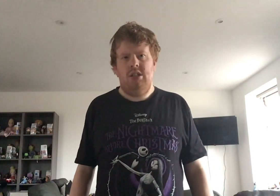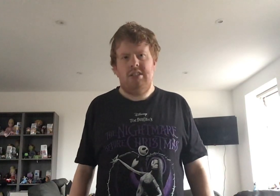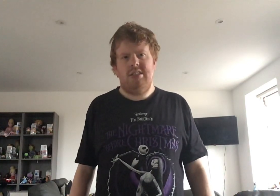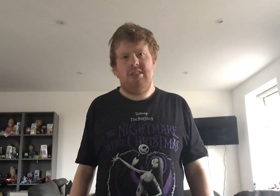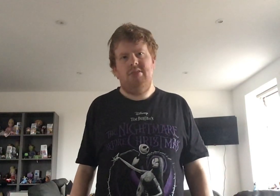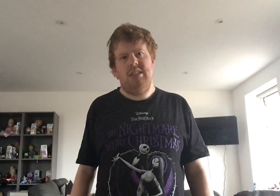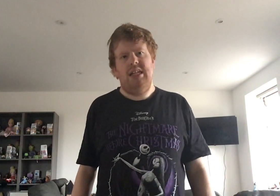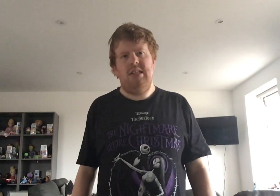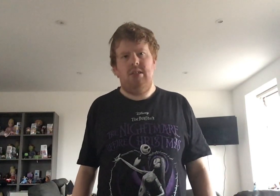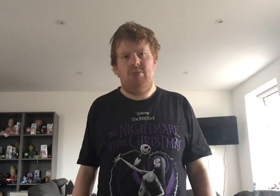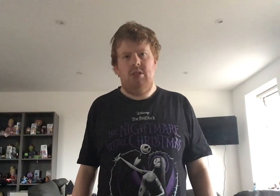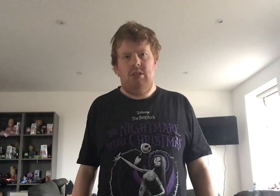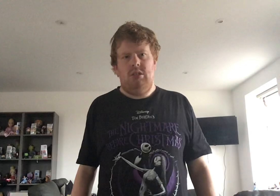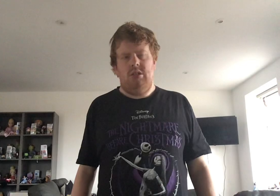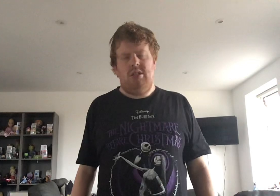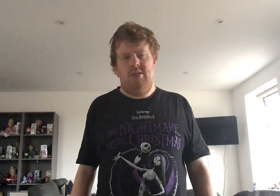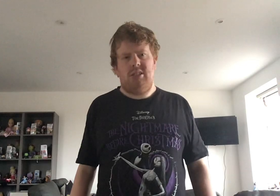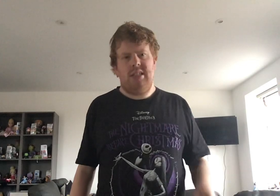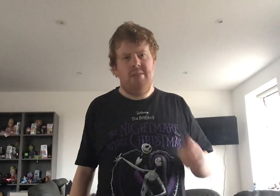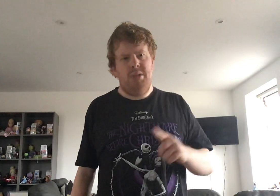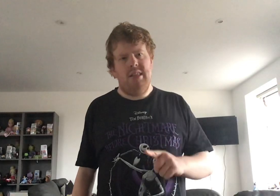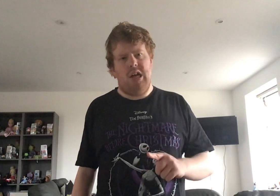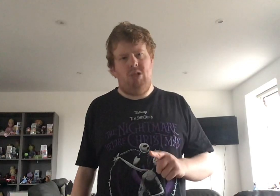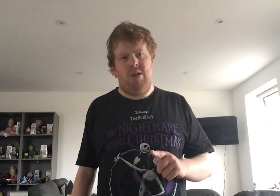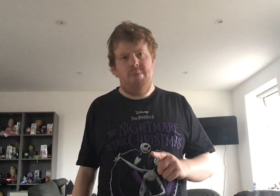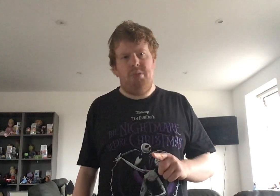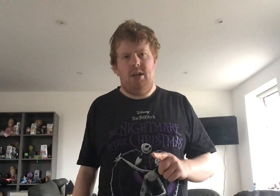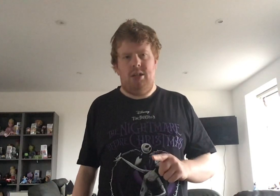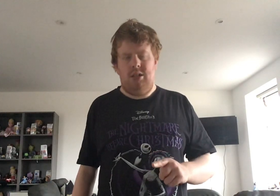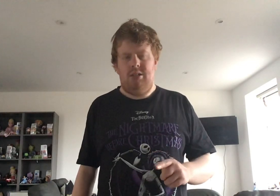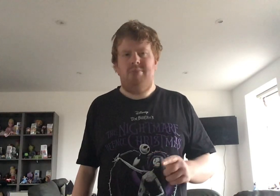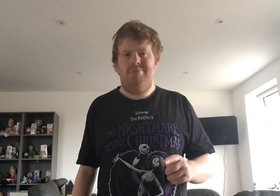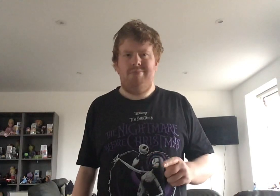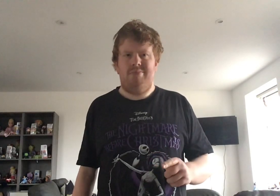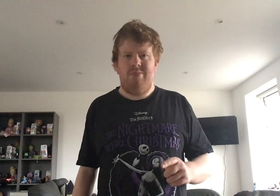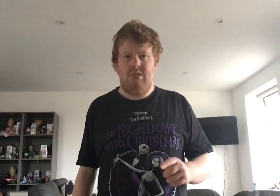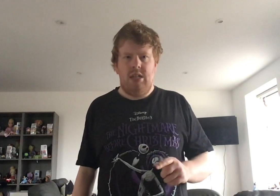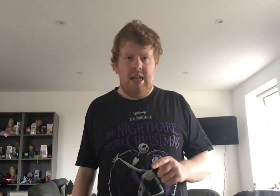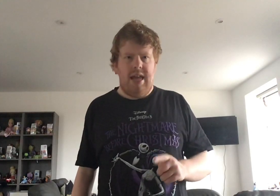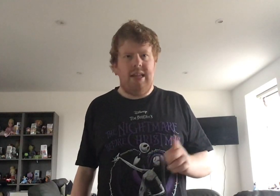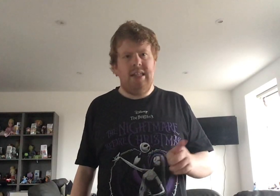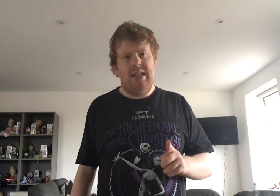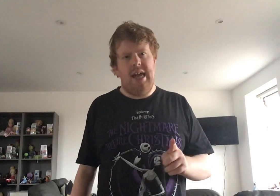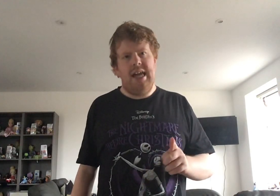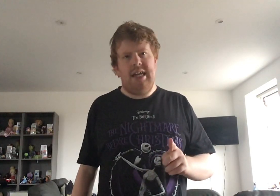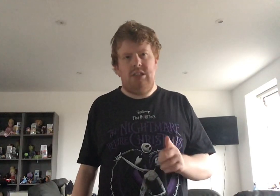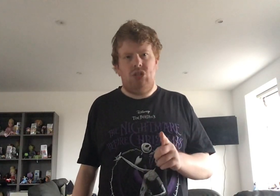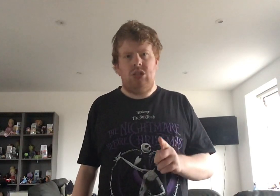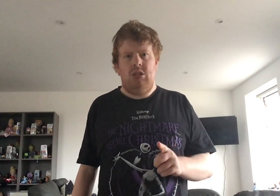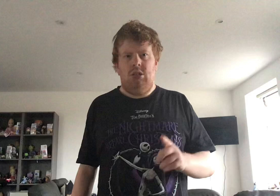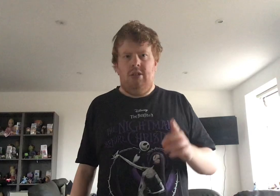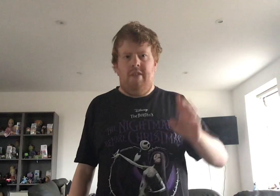So, yeah. Um, you're still being a quibbler. And at the end, the end,